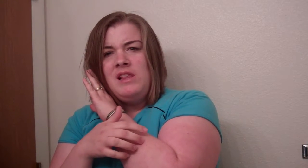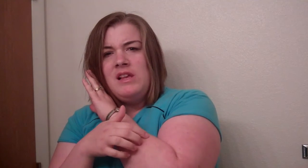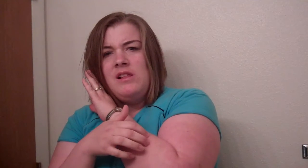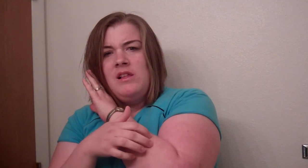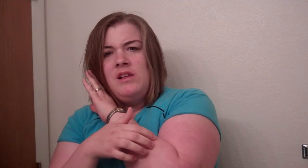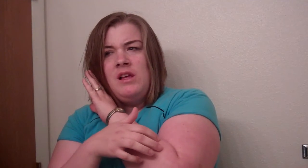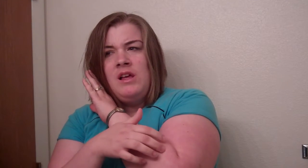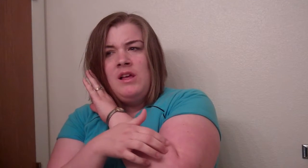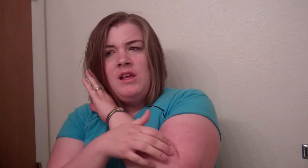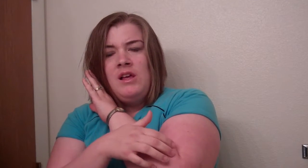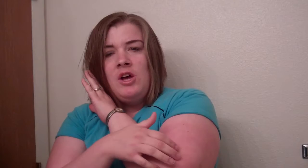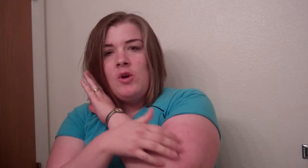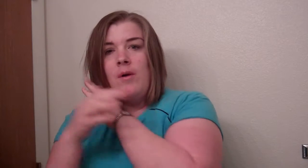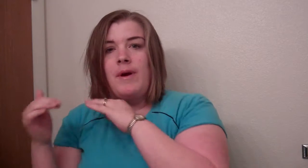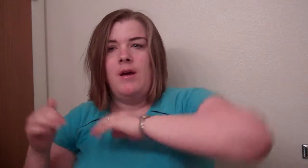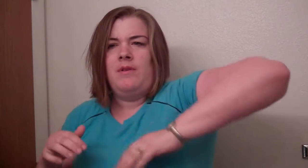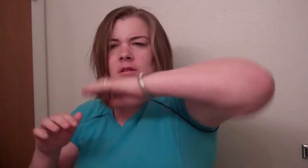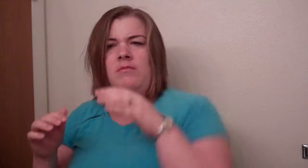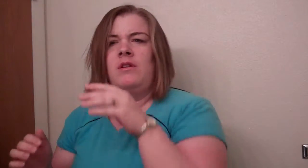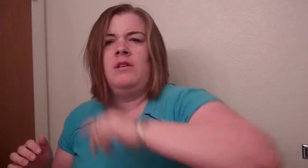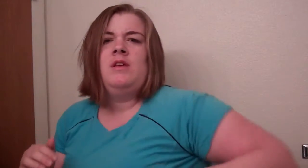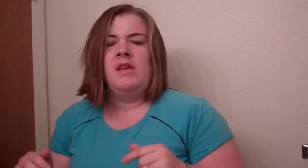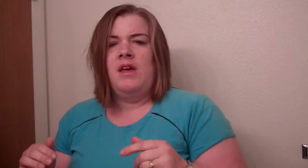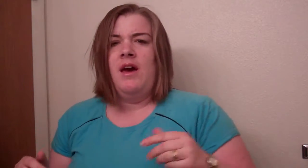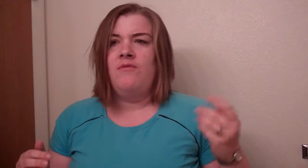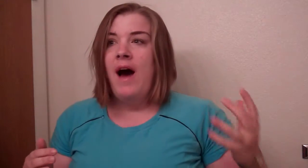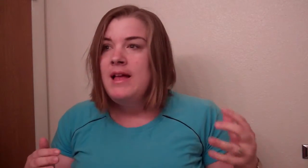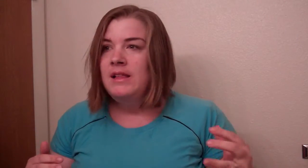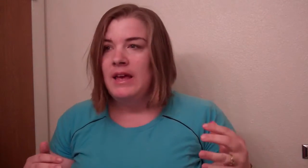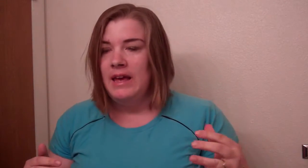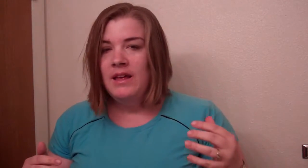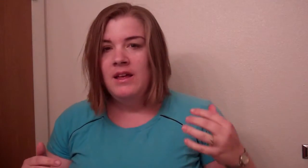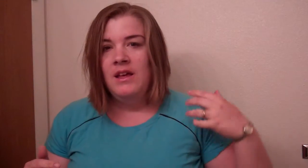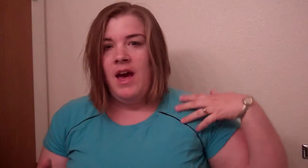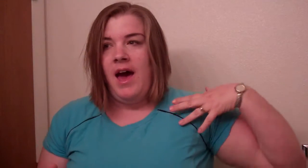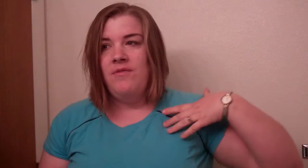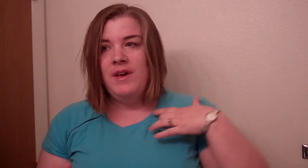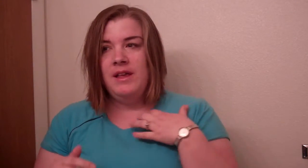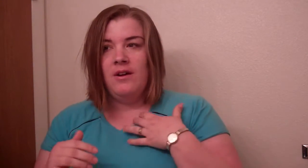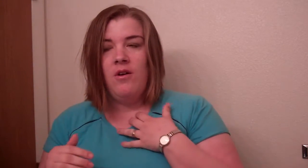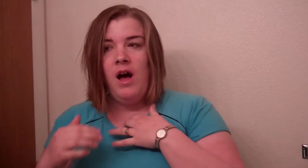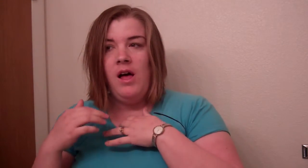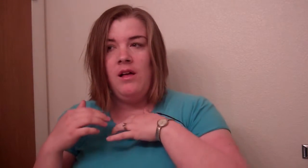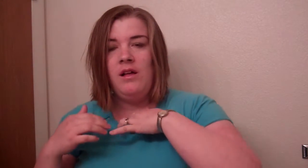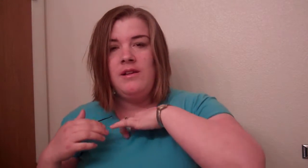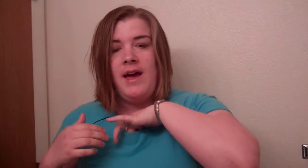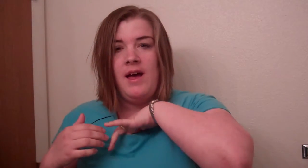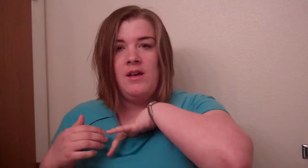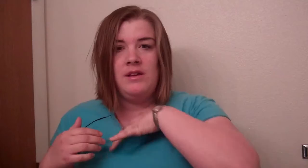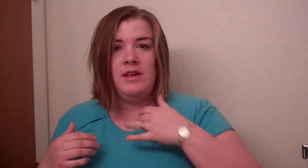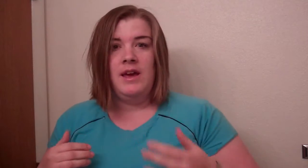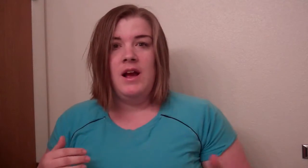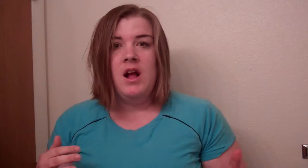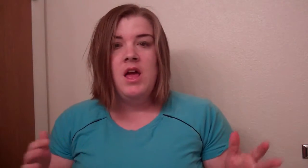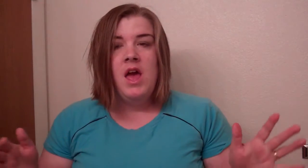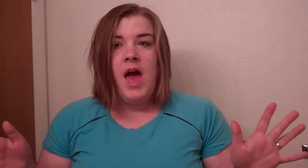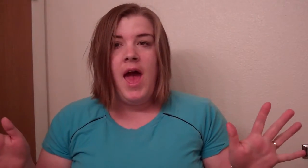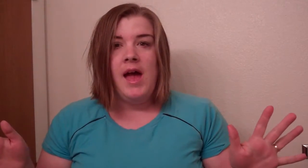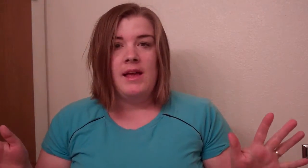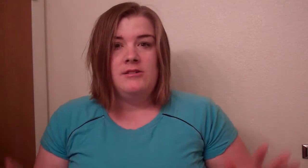a little go up my arm and finally I feel it crawl down in here and I